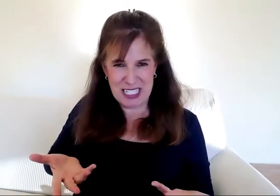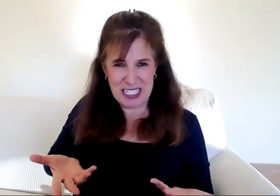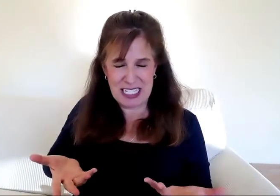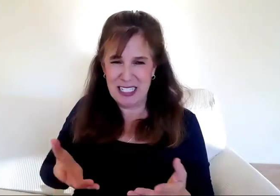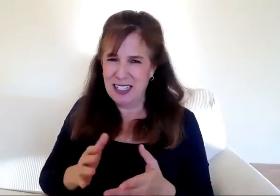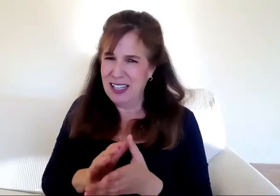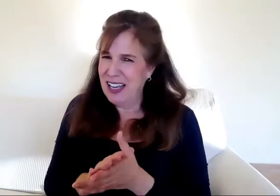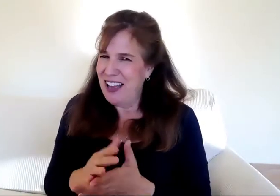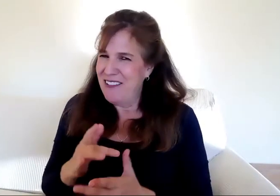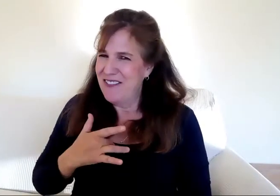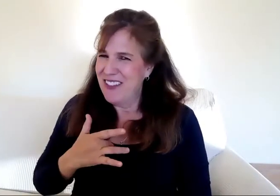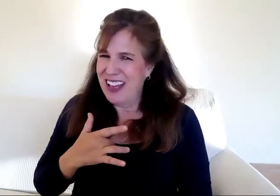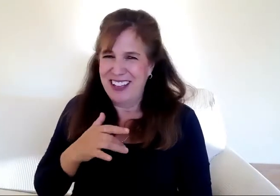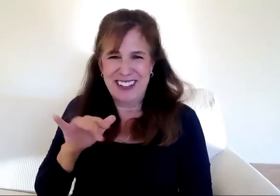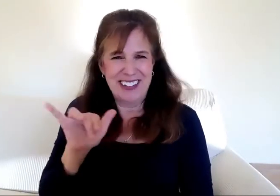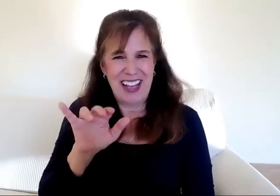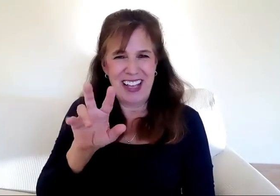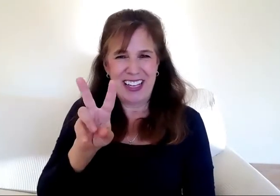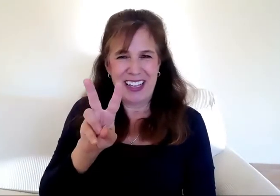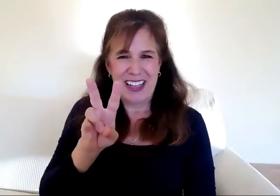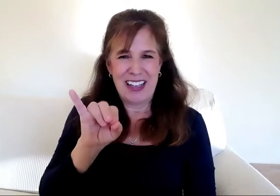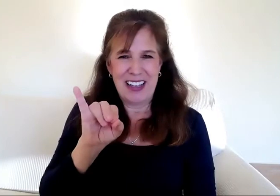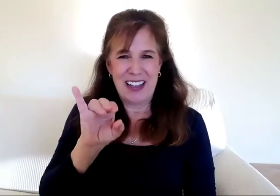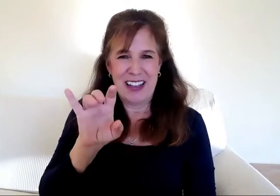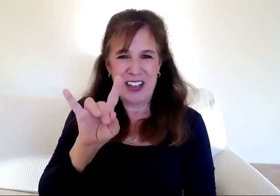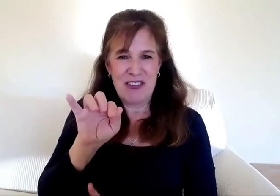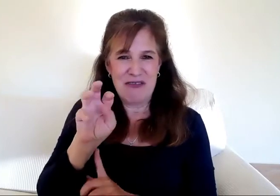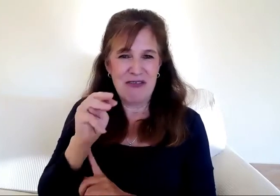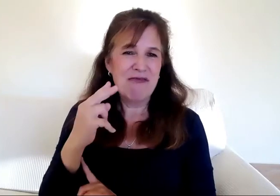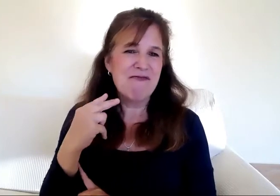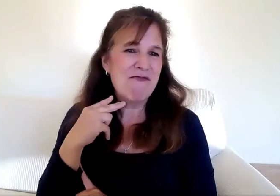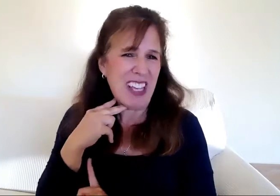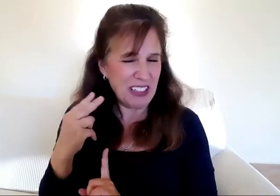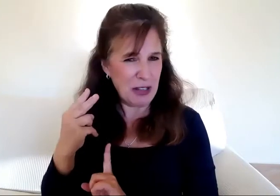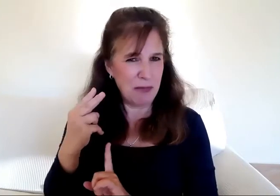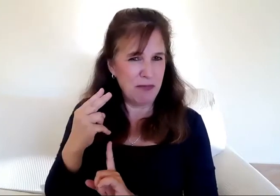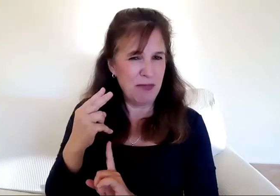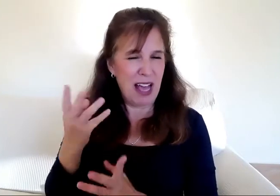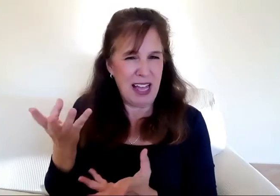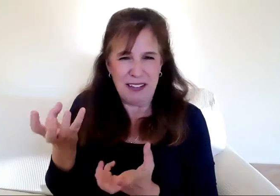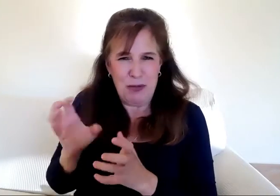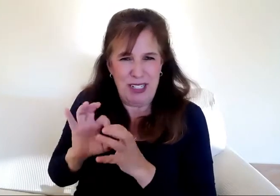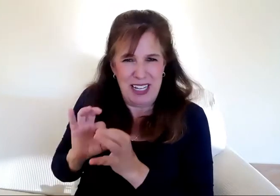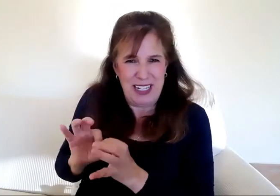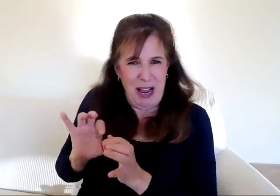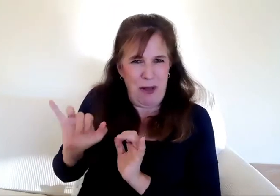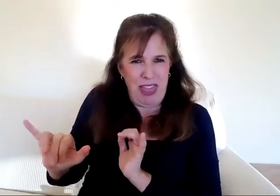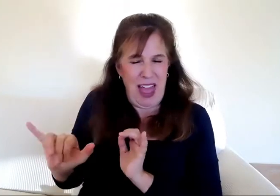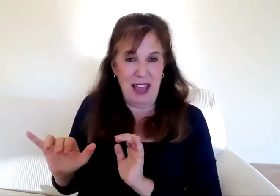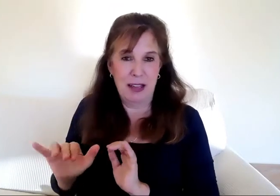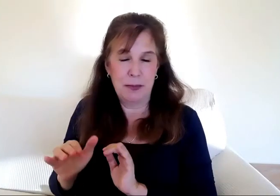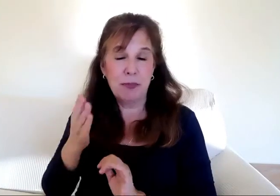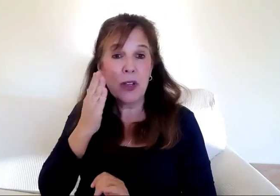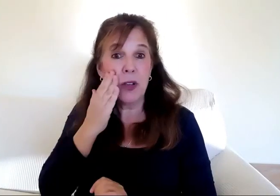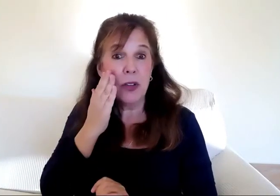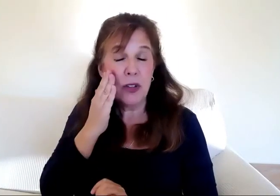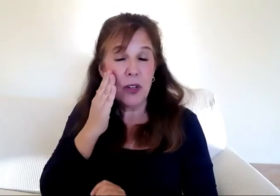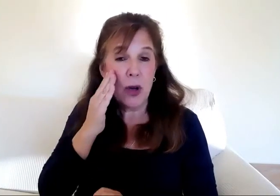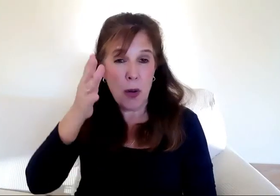with which I definitely, definitely did not want to be associated. They scared me. What really